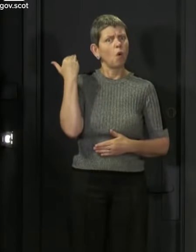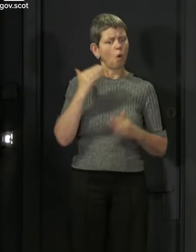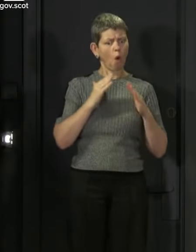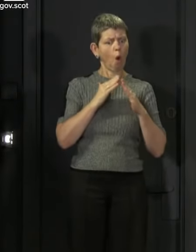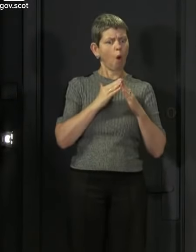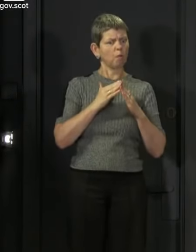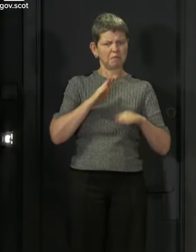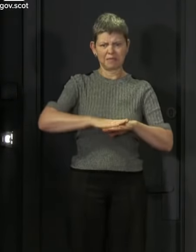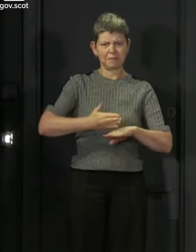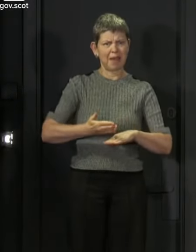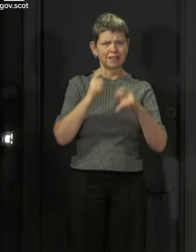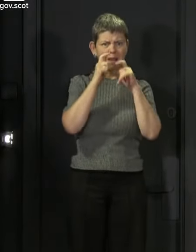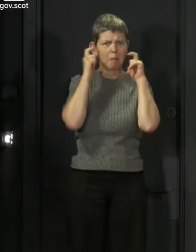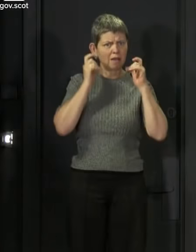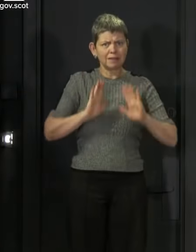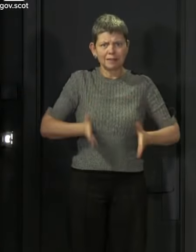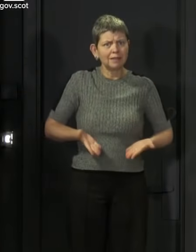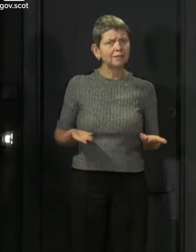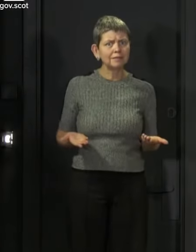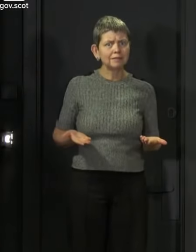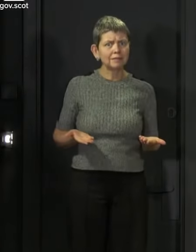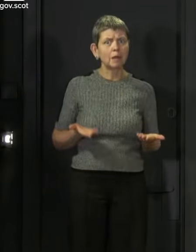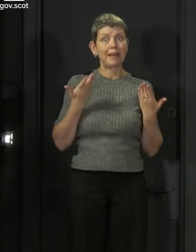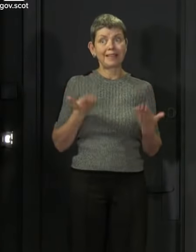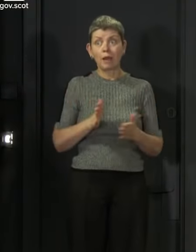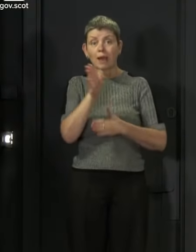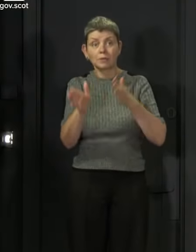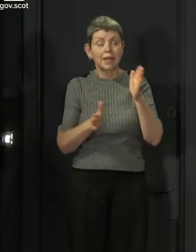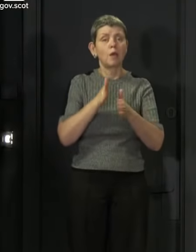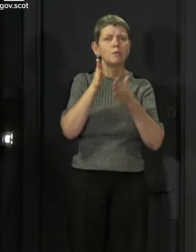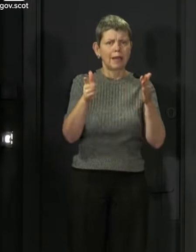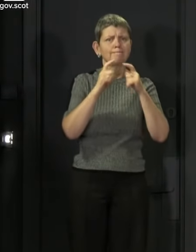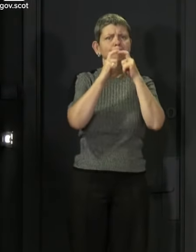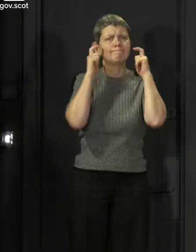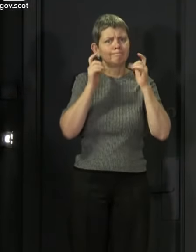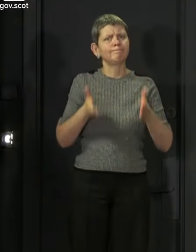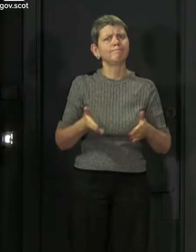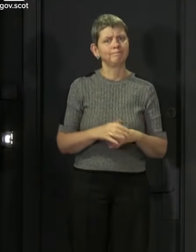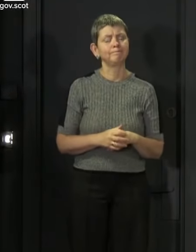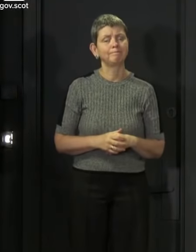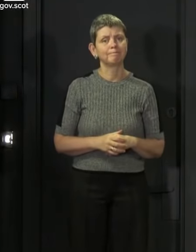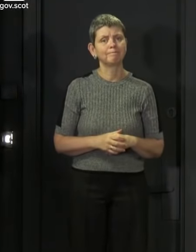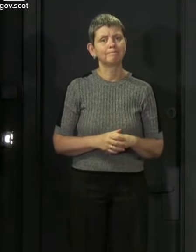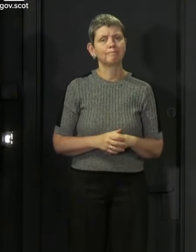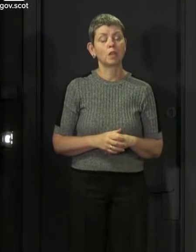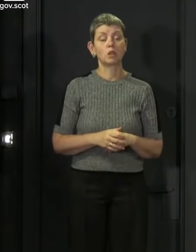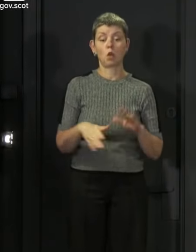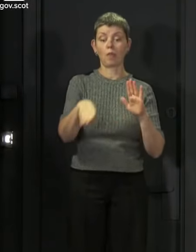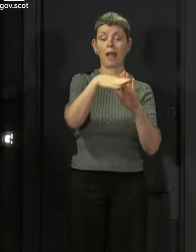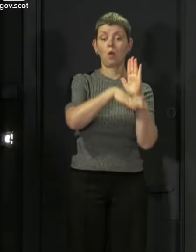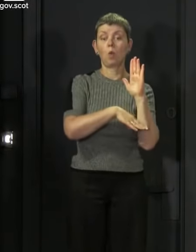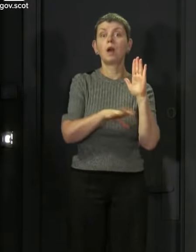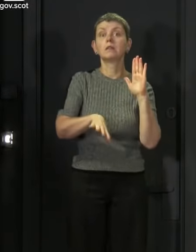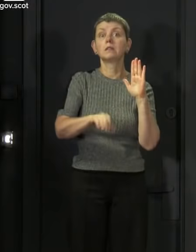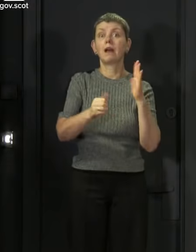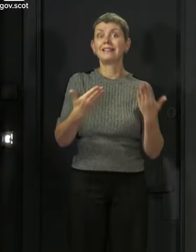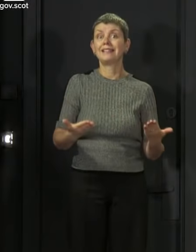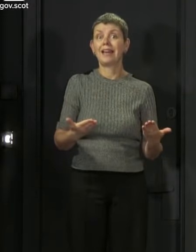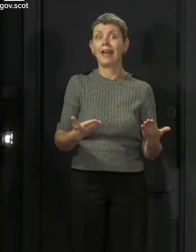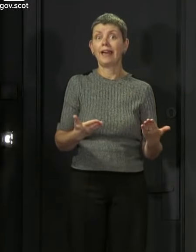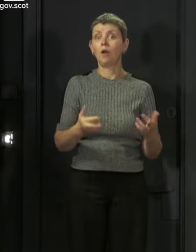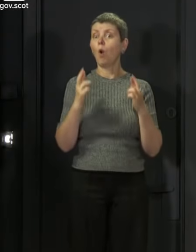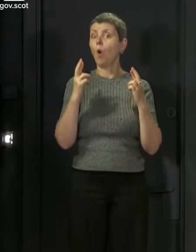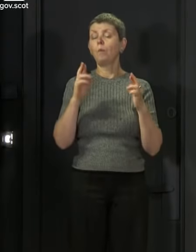staying at home all of the time to reduce the risk of that happening. The law coming into force today should not need to be enforced,